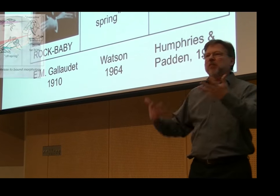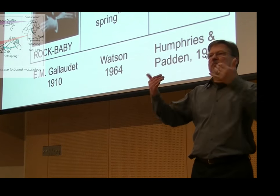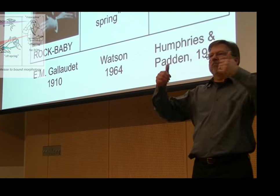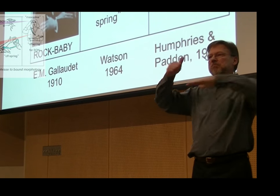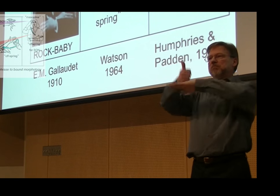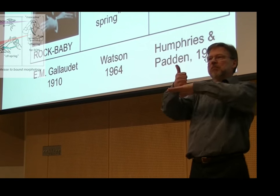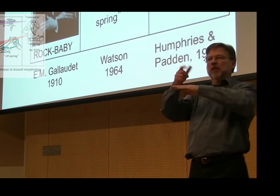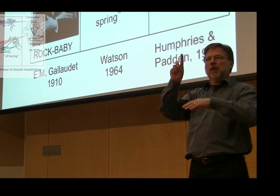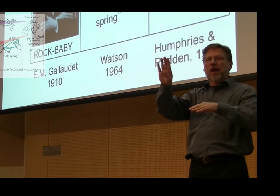Okay.